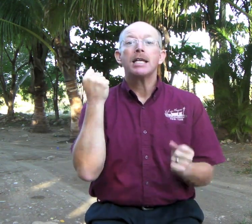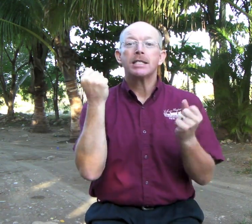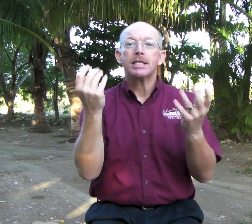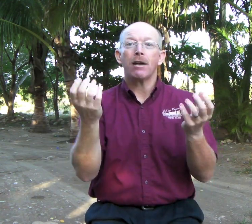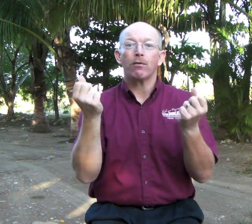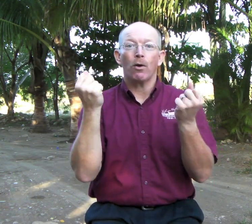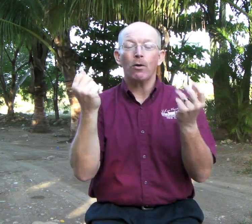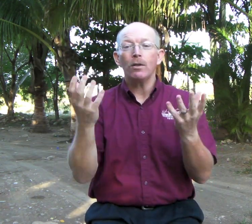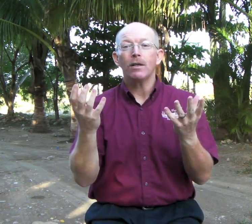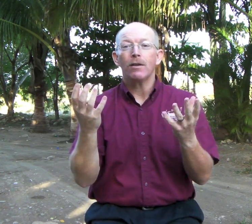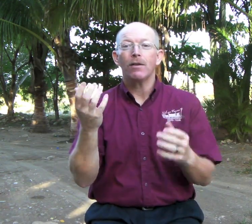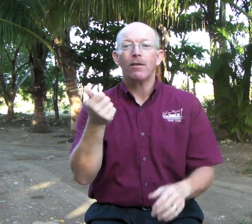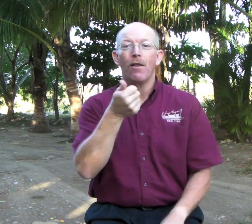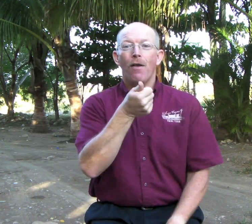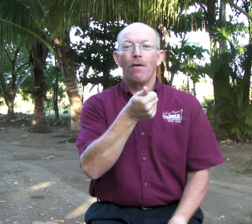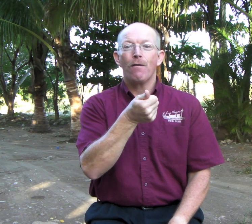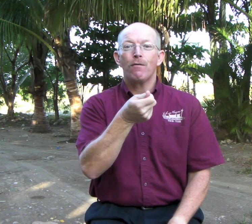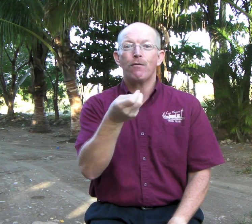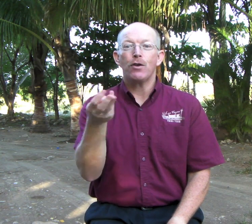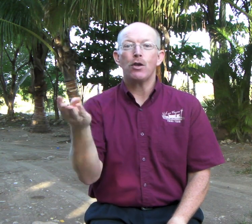Several. Few.